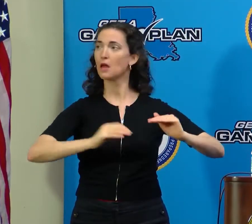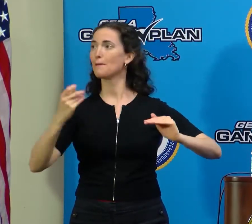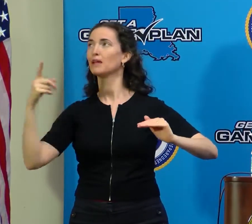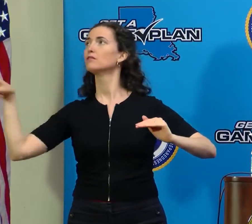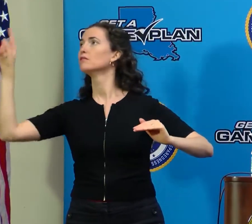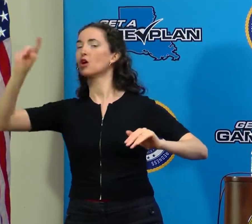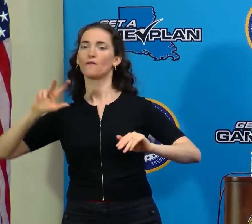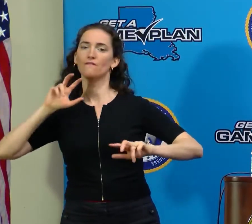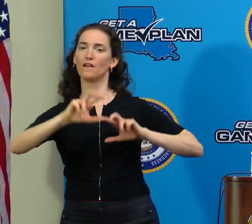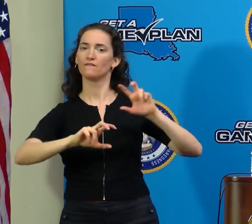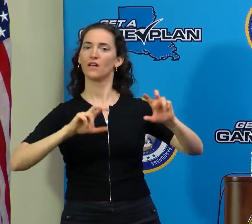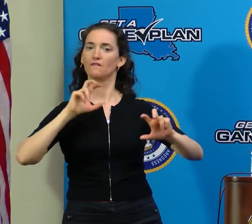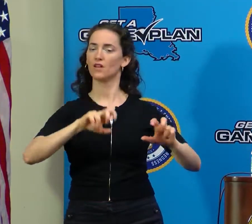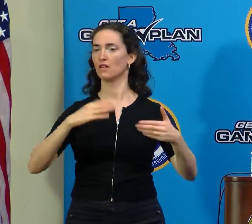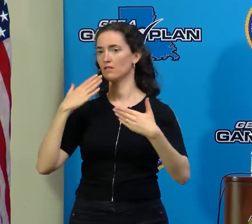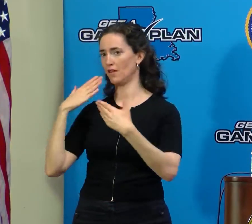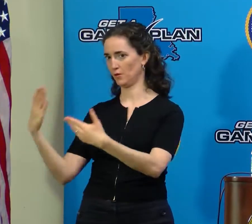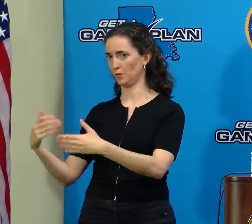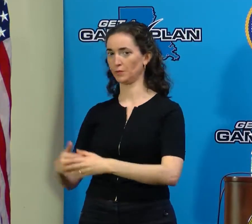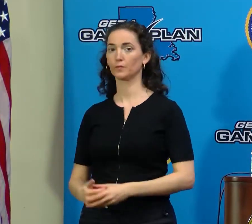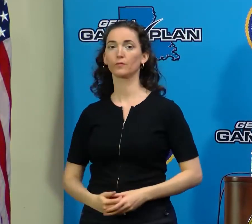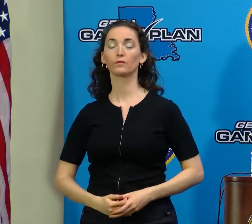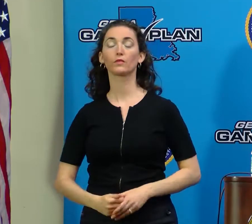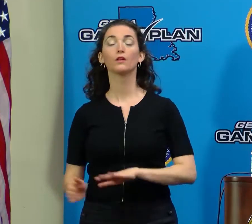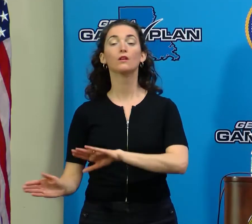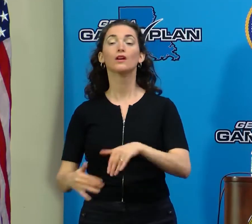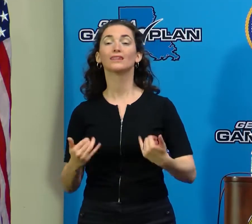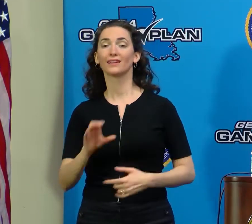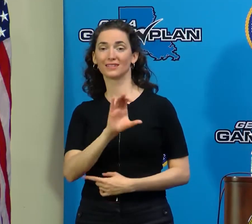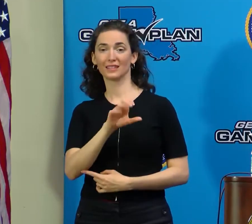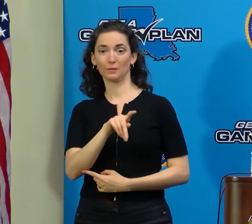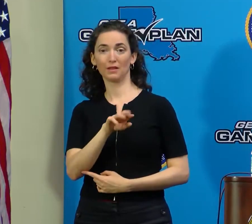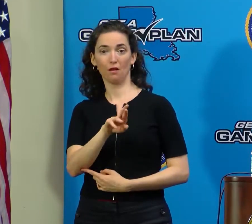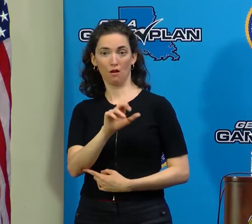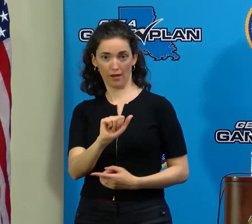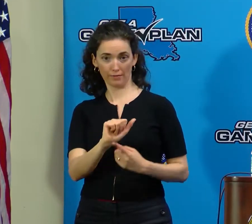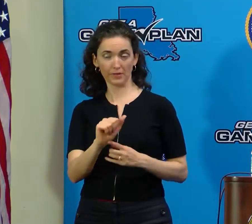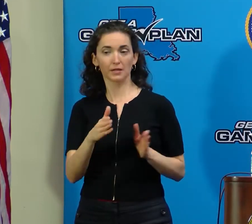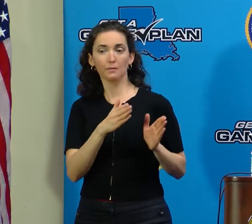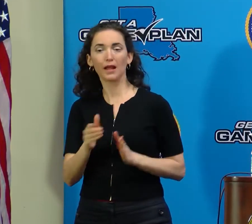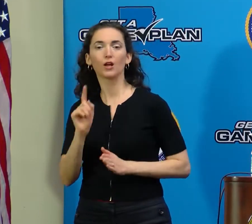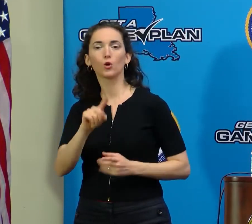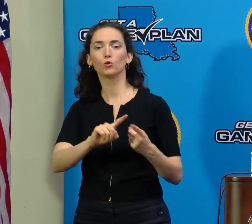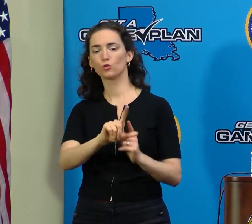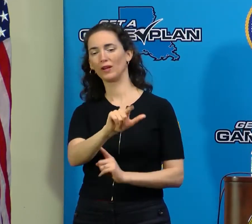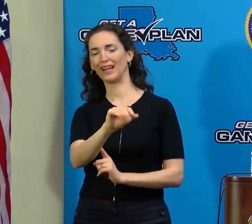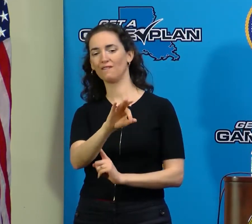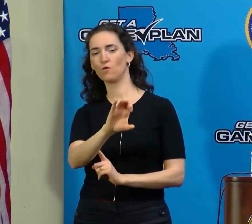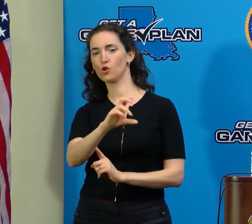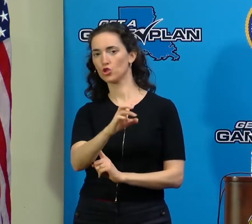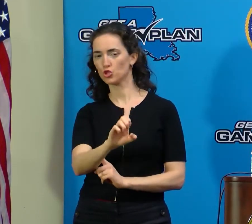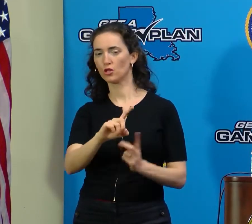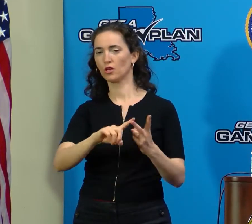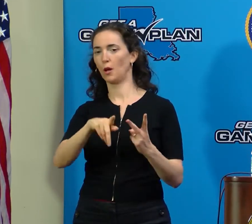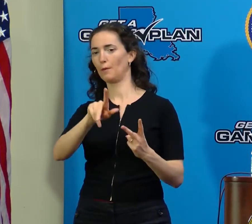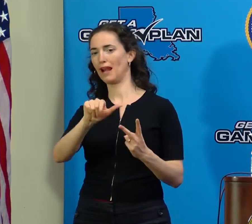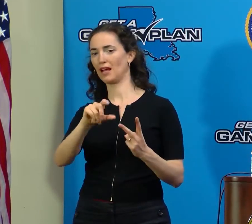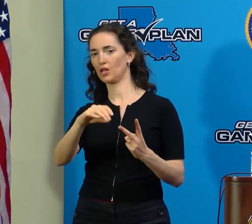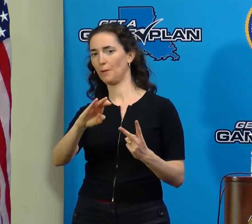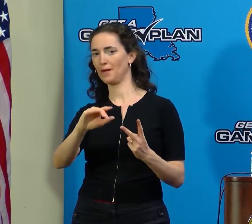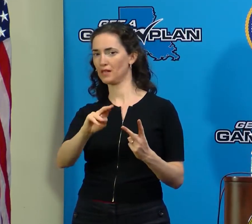CPRA is working to deploy portable pumps and flood-fighting access to Lafourche and Plaquemines Parish, to St. Bernard,